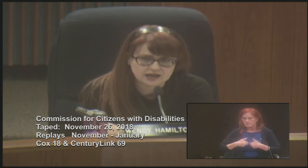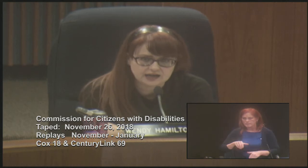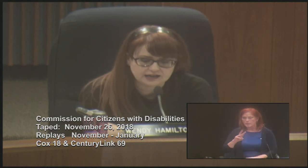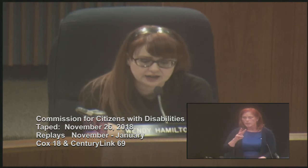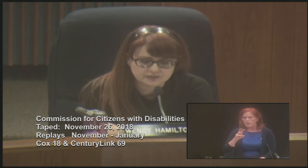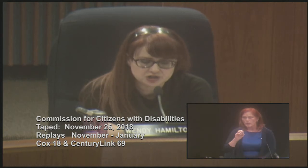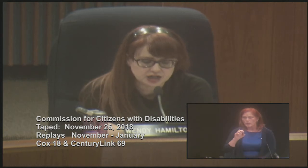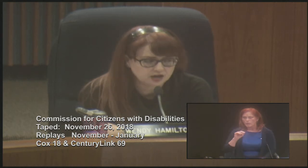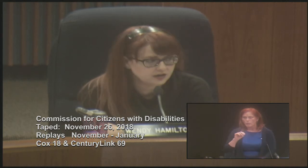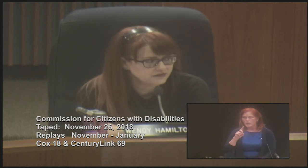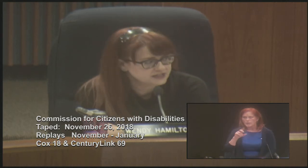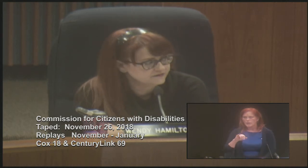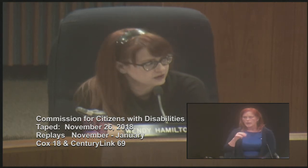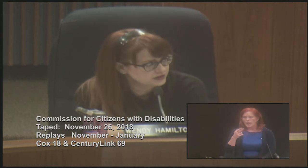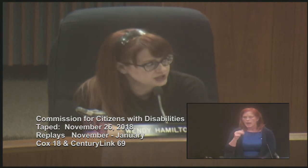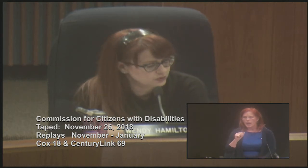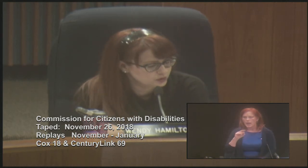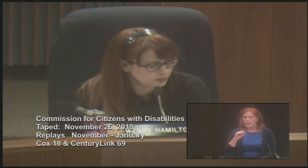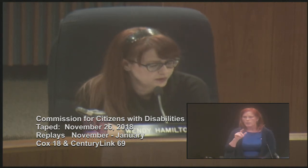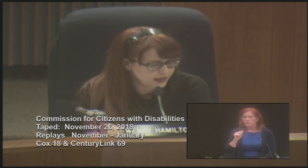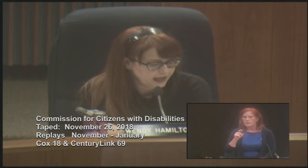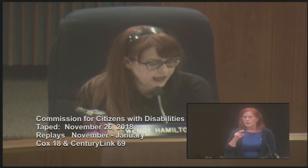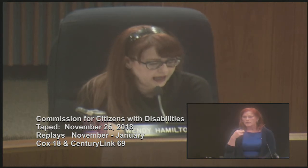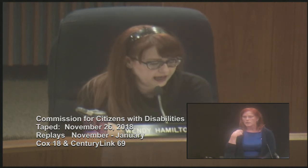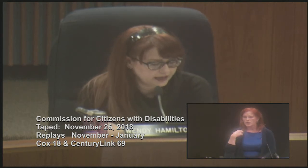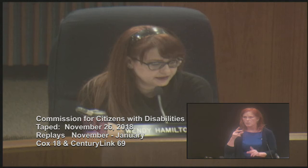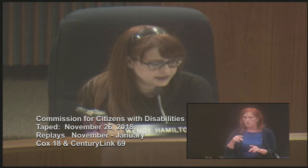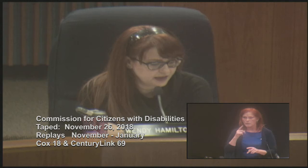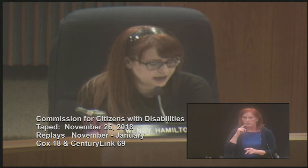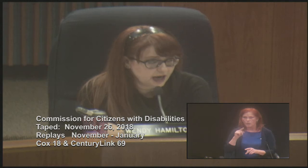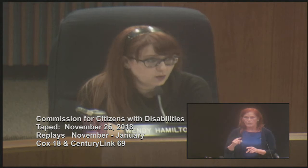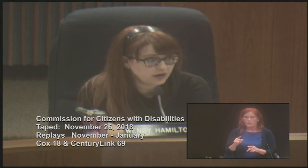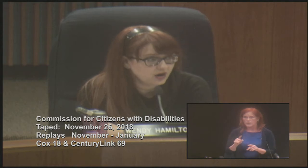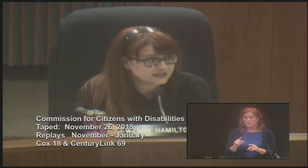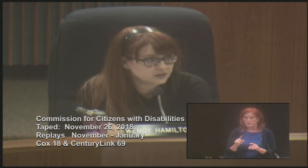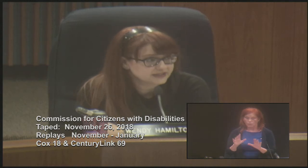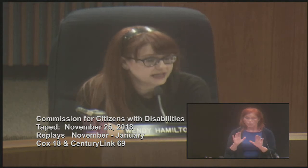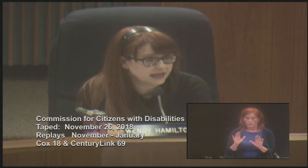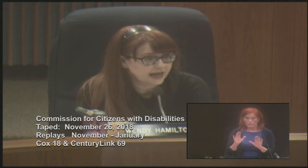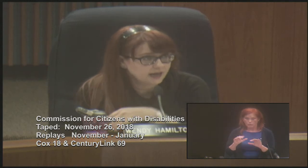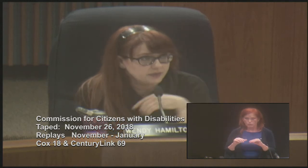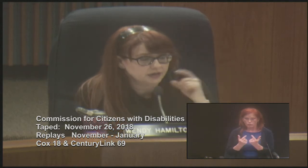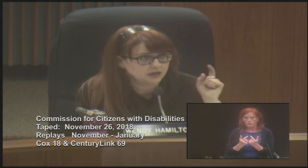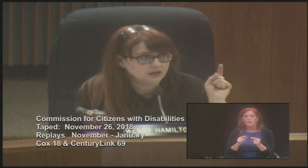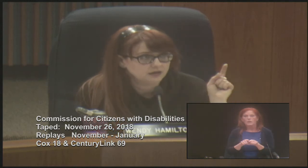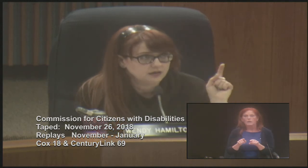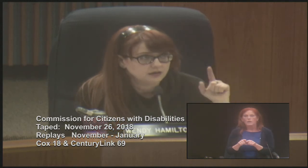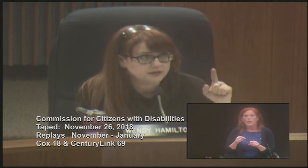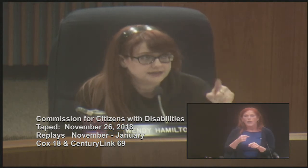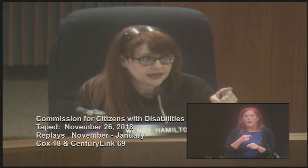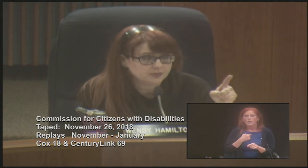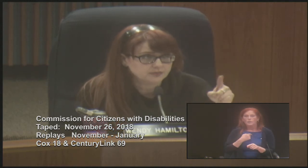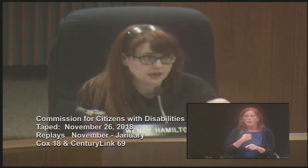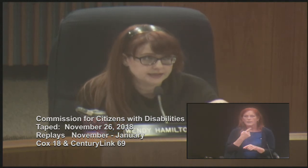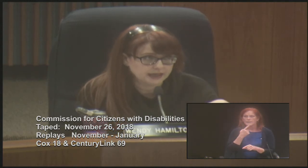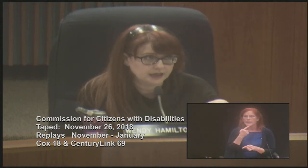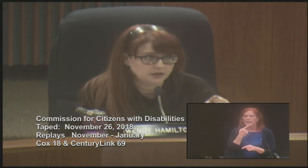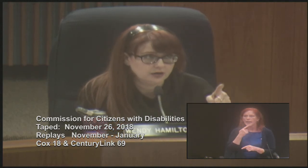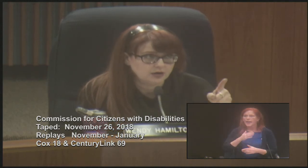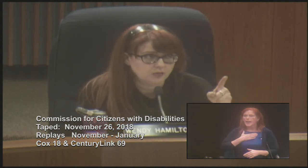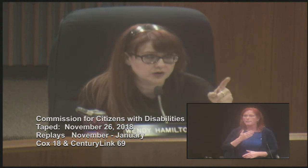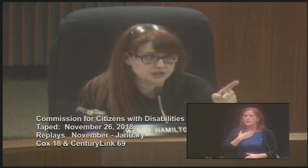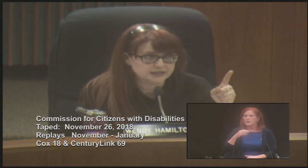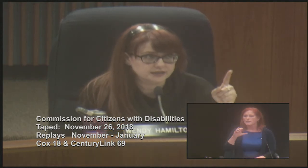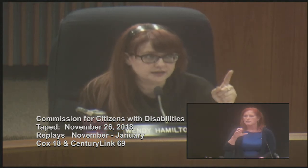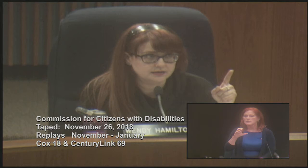and I am the chair of this fearless group and I want to also say happy Cyber Monday